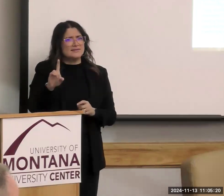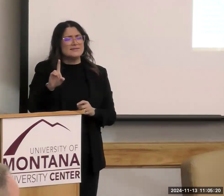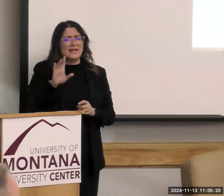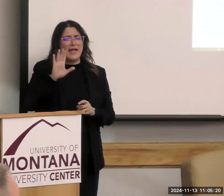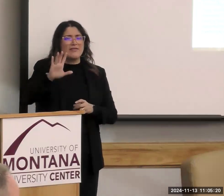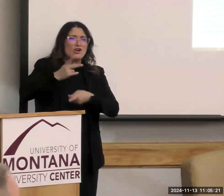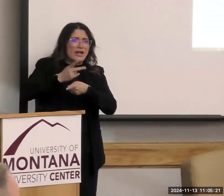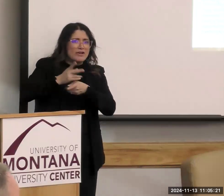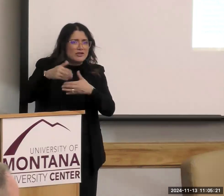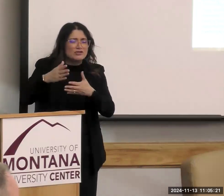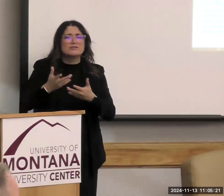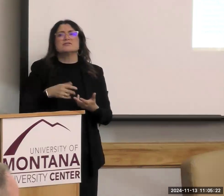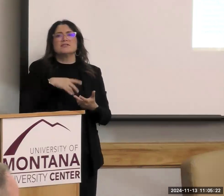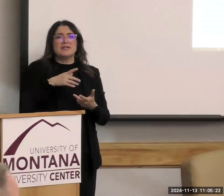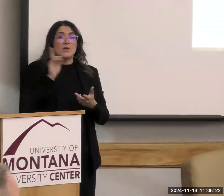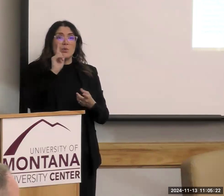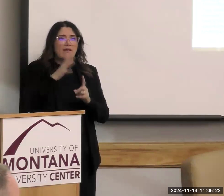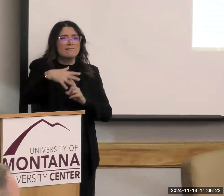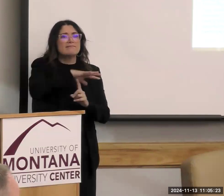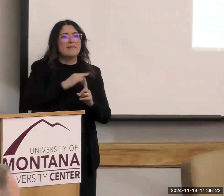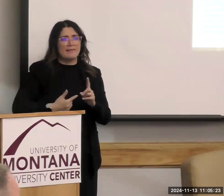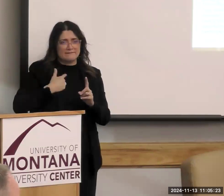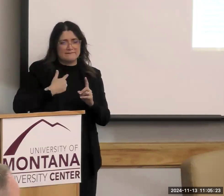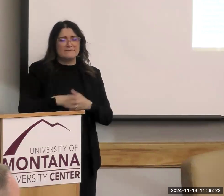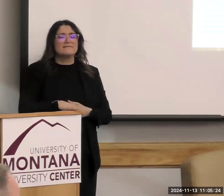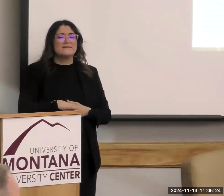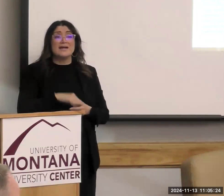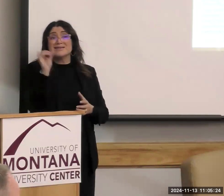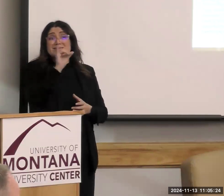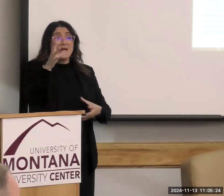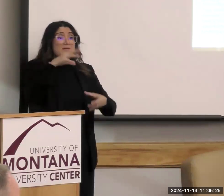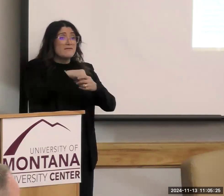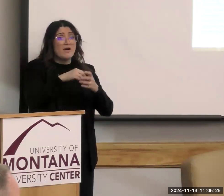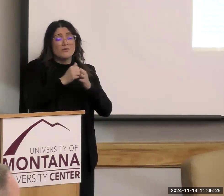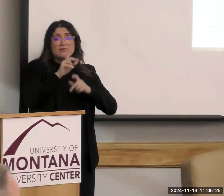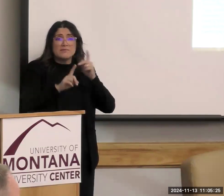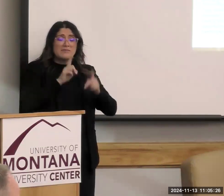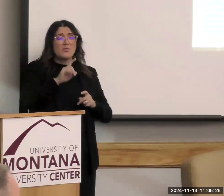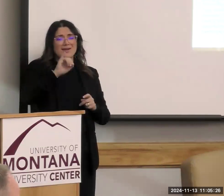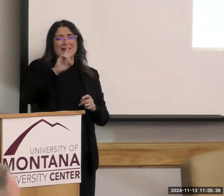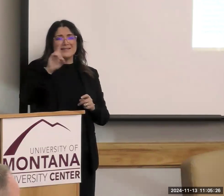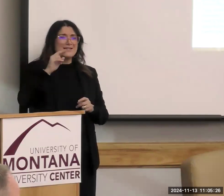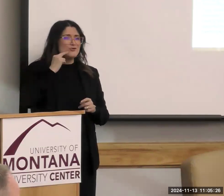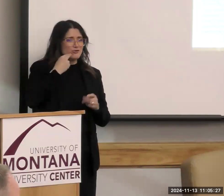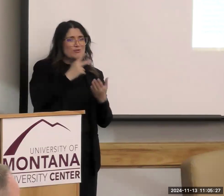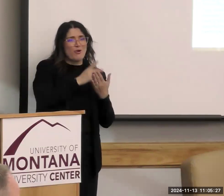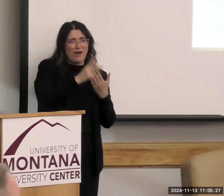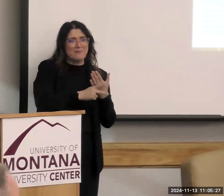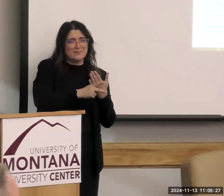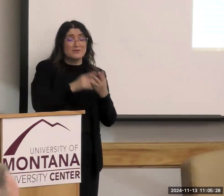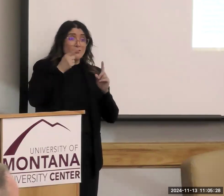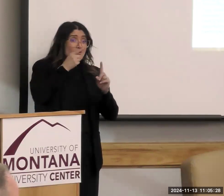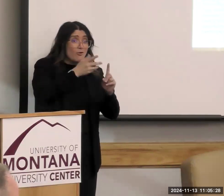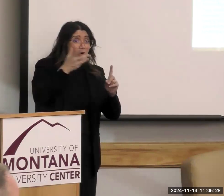caregivers and the environments they live in. Same thing goes with involving people with IDD and nutrition programs. We have to target the